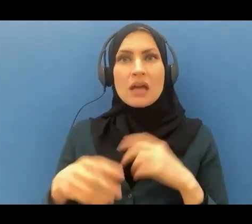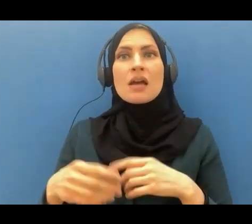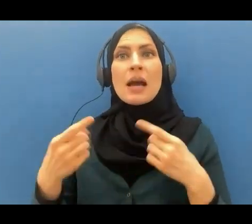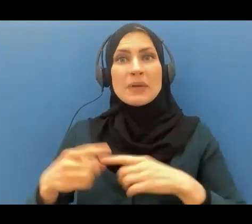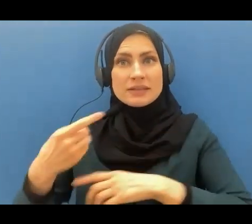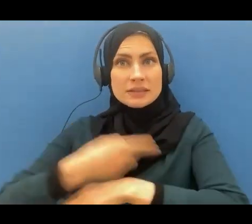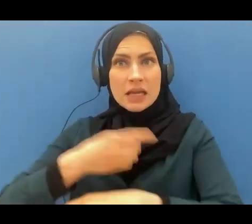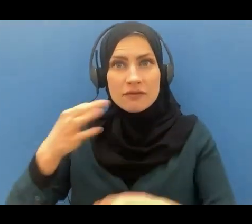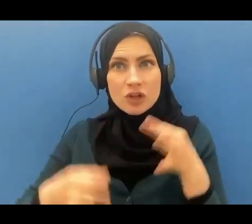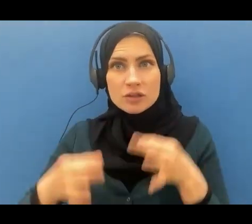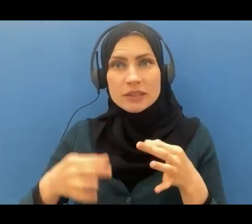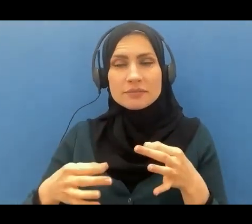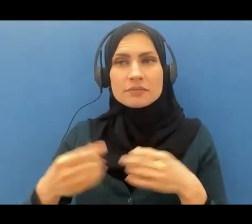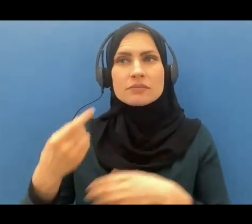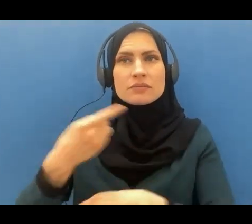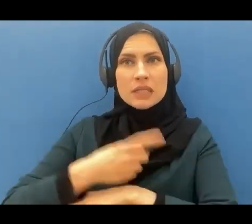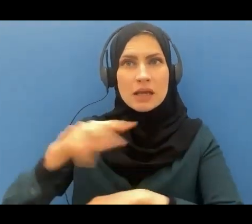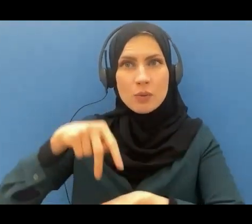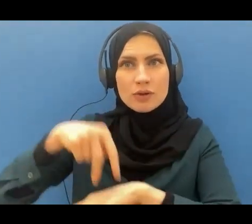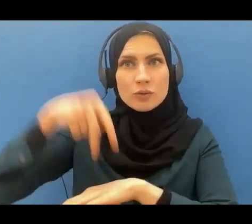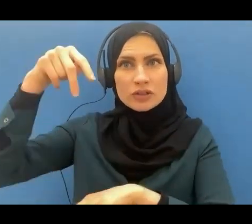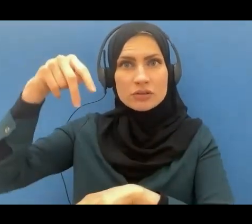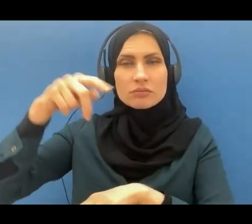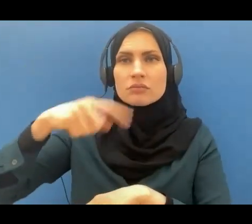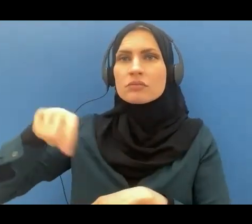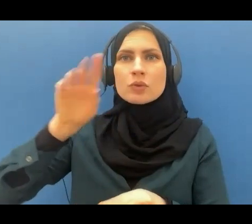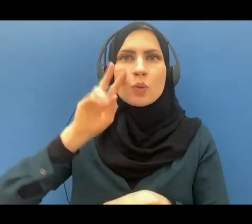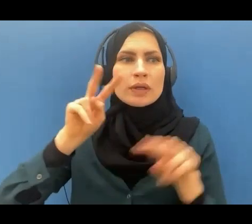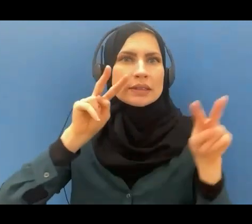resurrection you will see those who lied against Allah